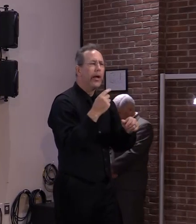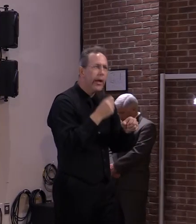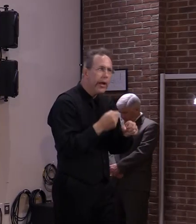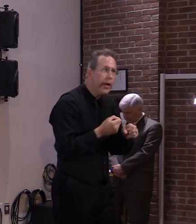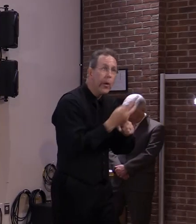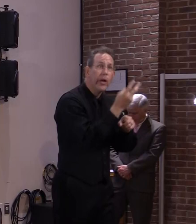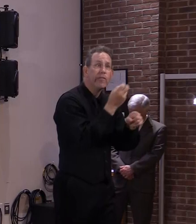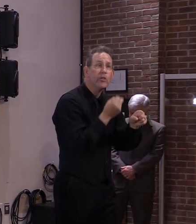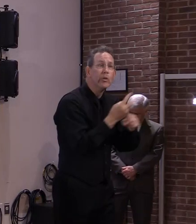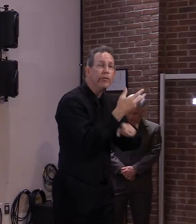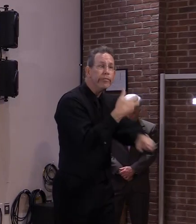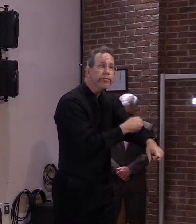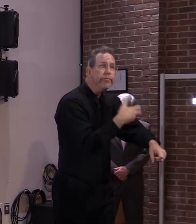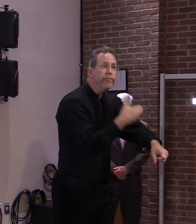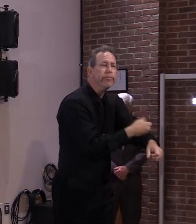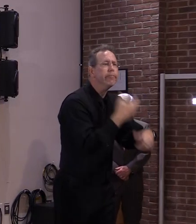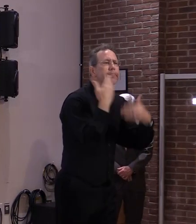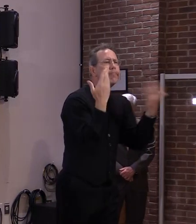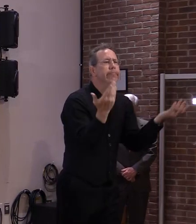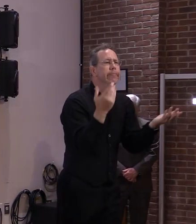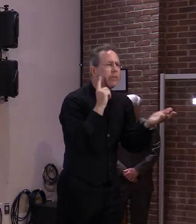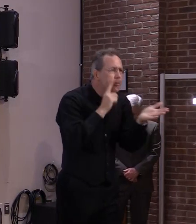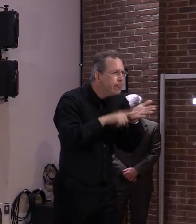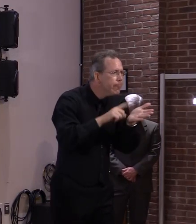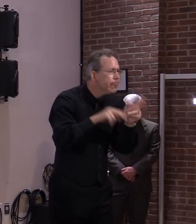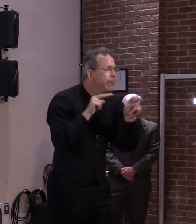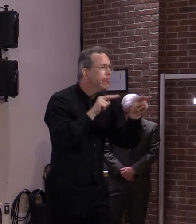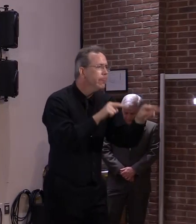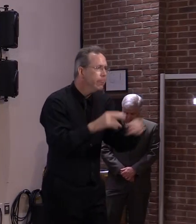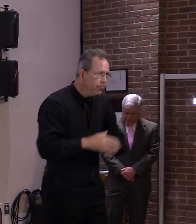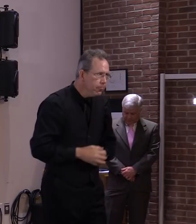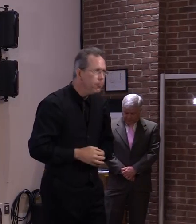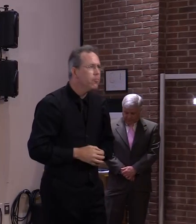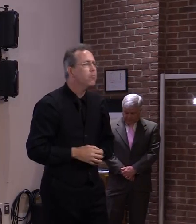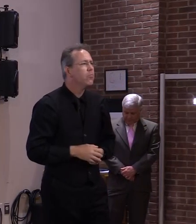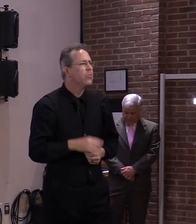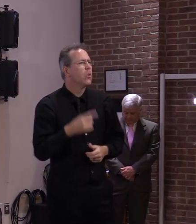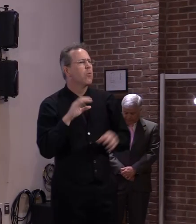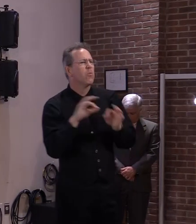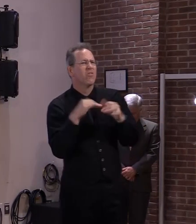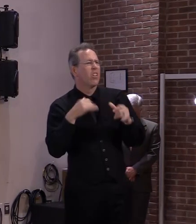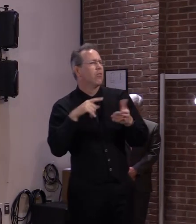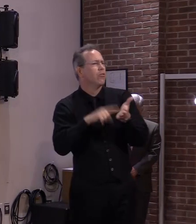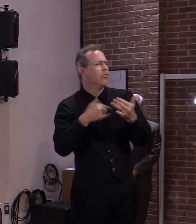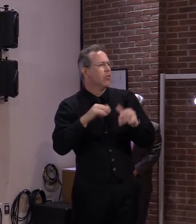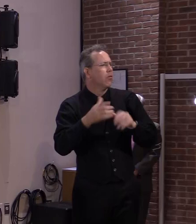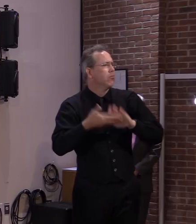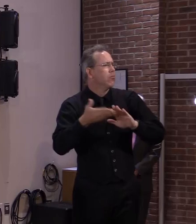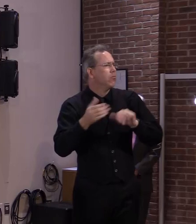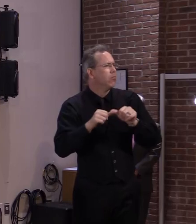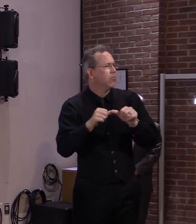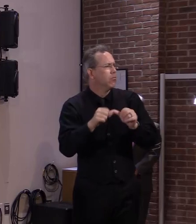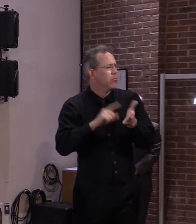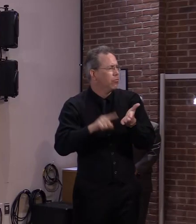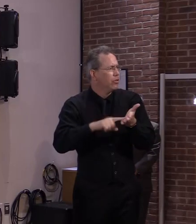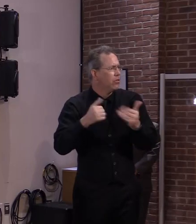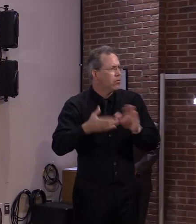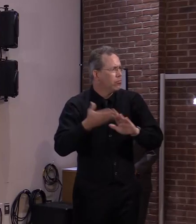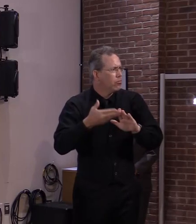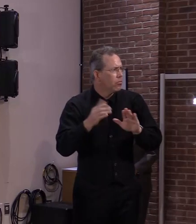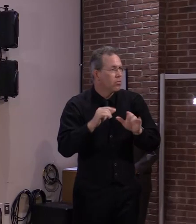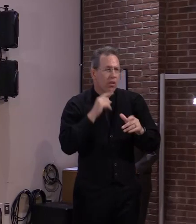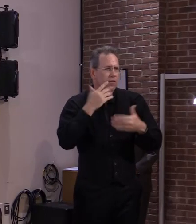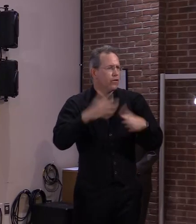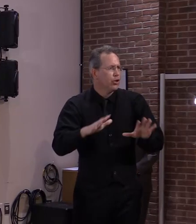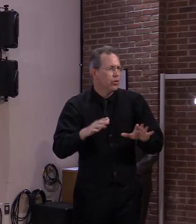question until that research has been completed and it's really in progress now. So, because that would also then raise the issue,